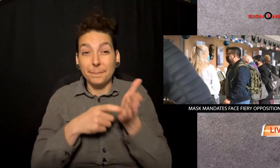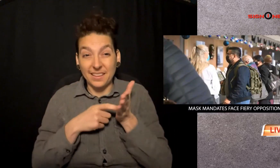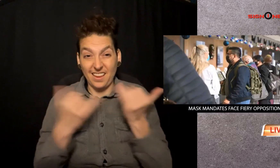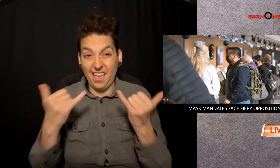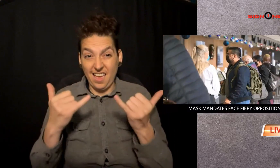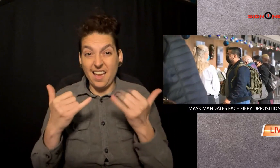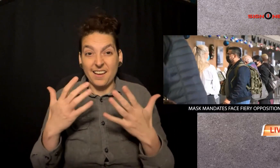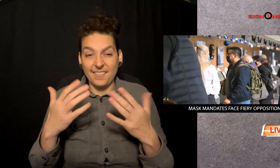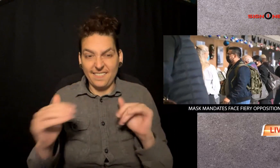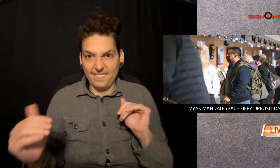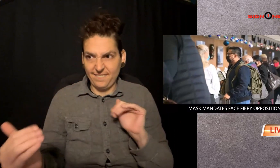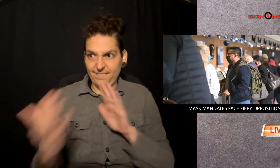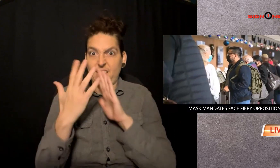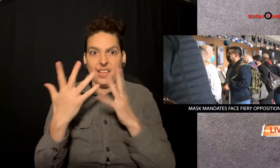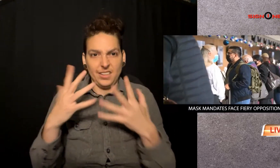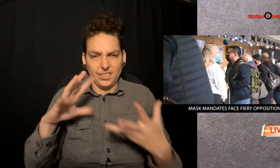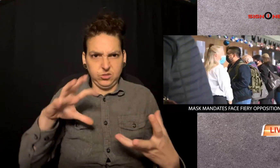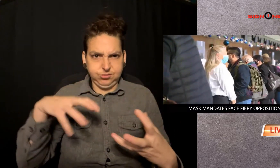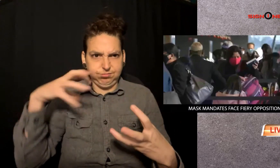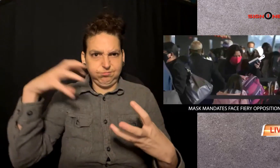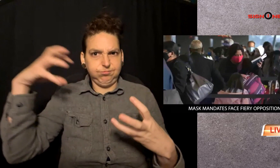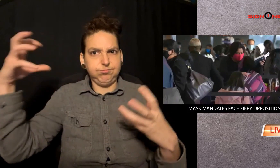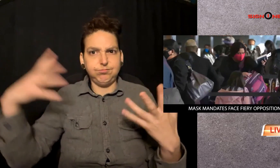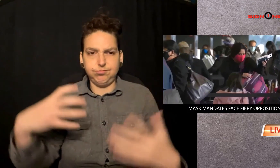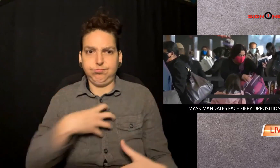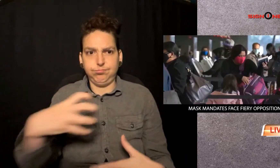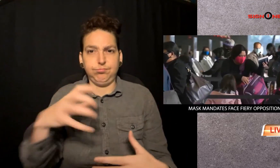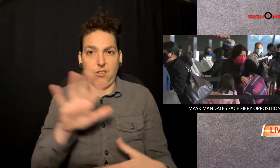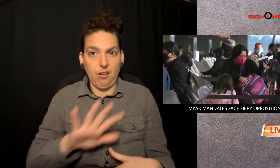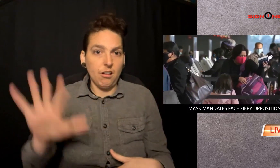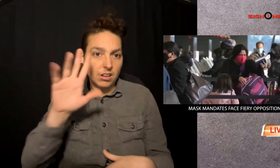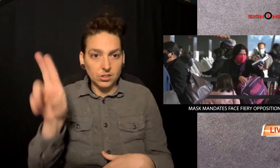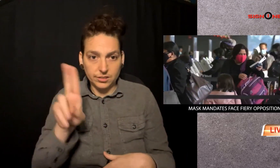Mask mandates are facing fiery opposition across the country.